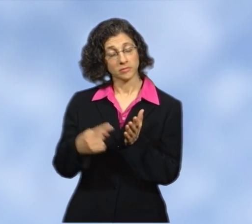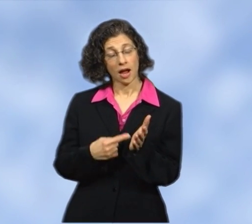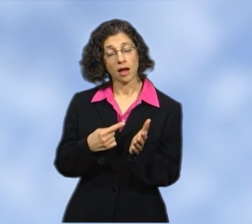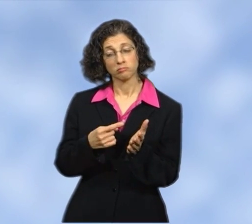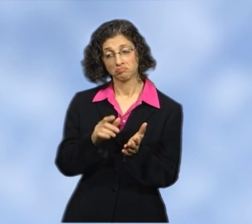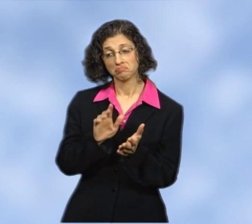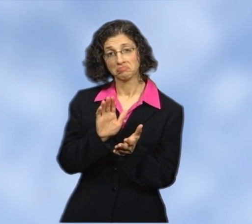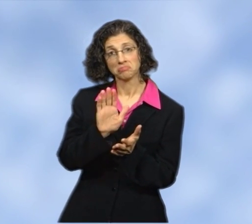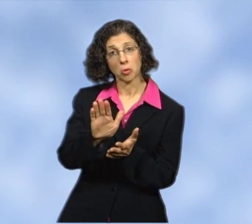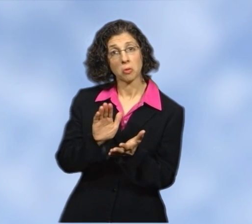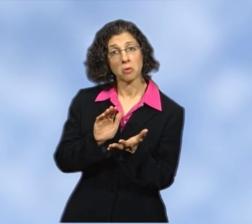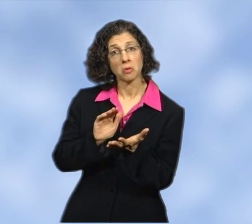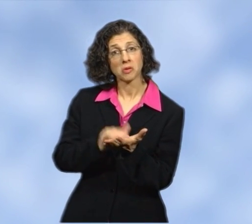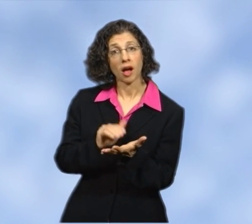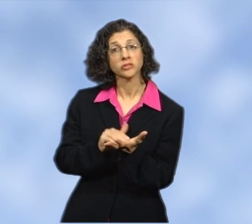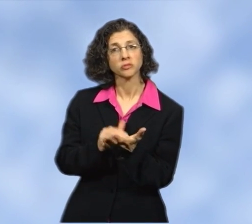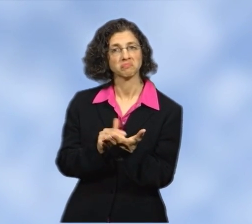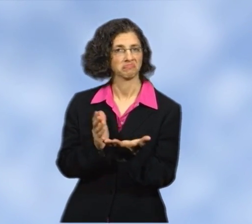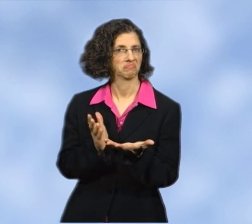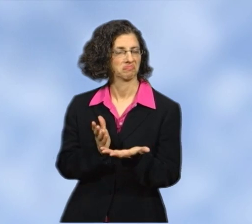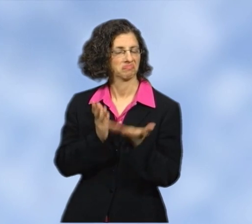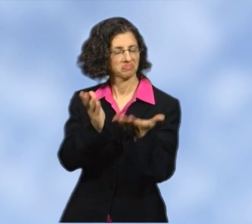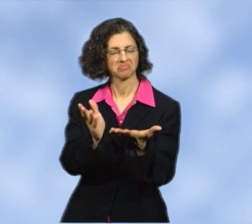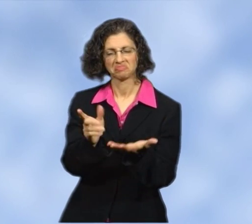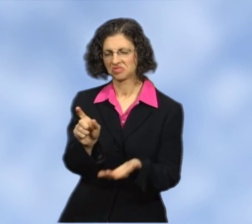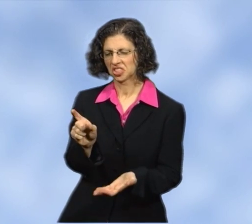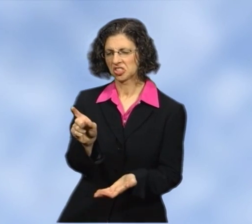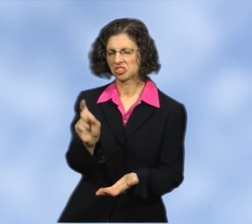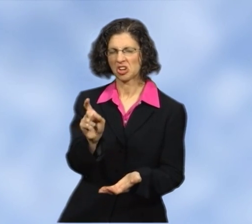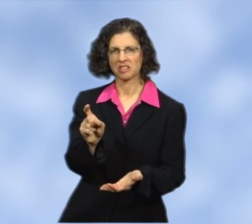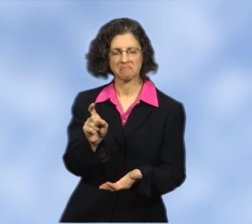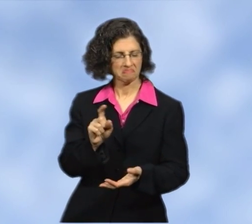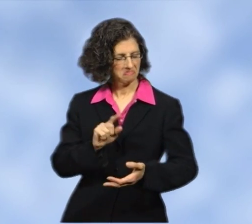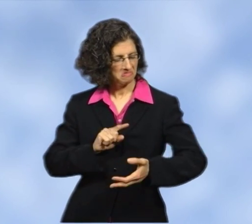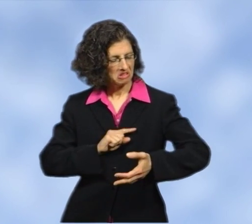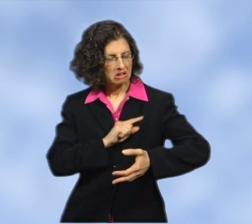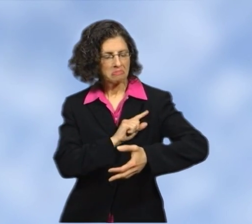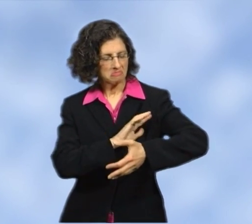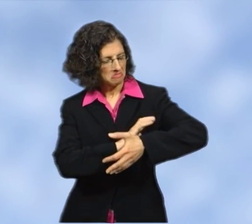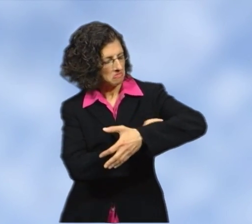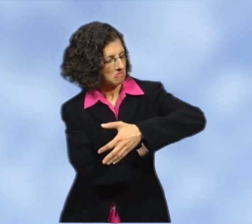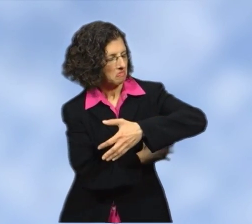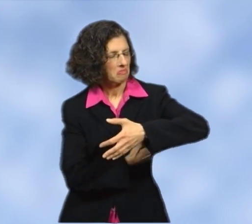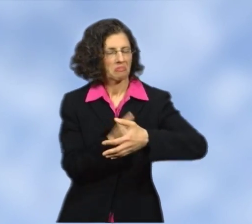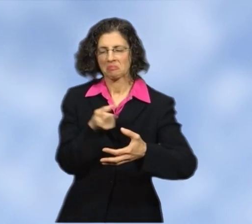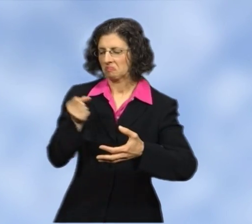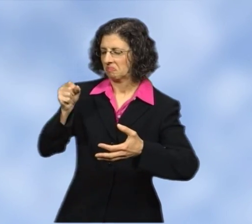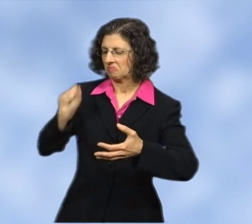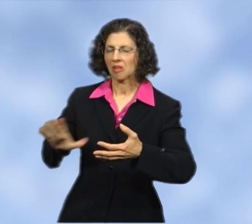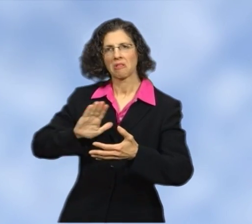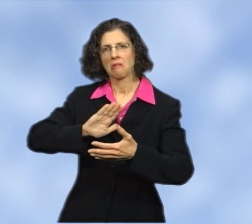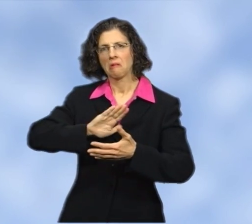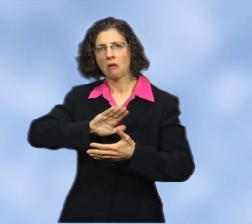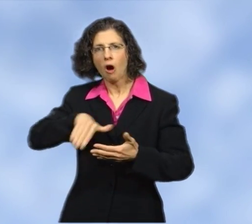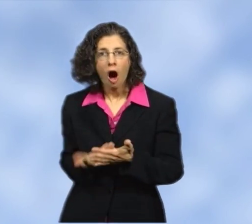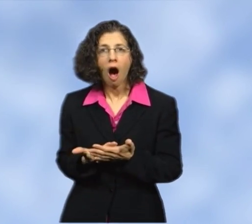Sometimes your doctor will recommend removal of all your